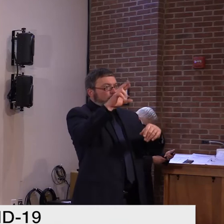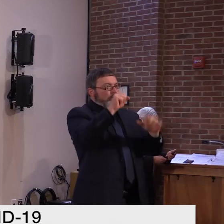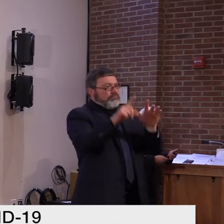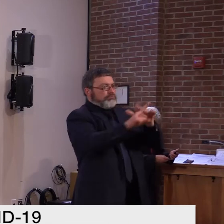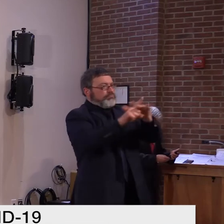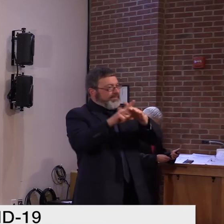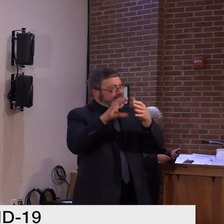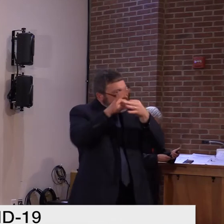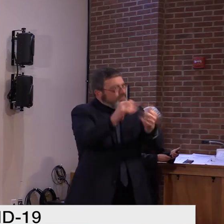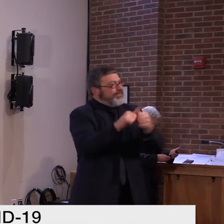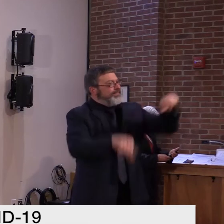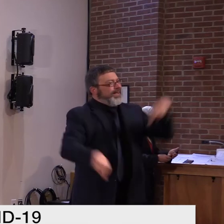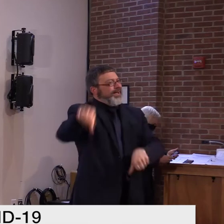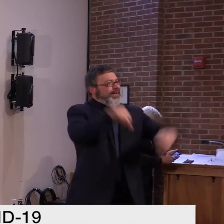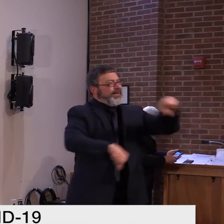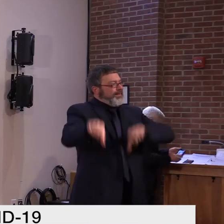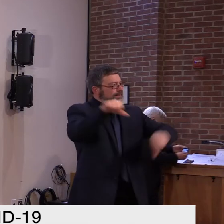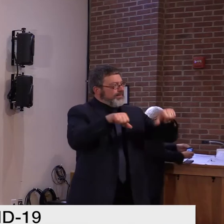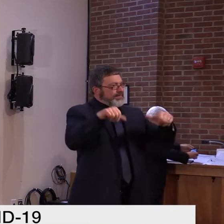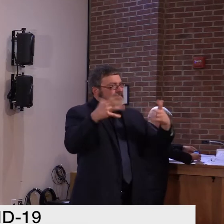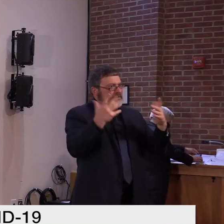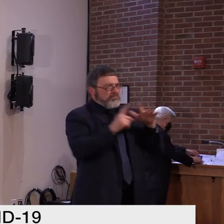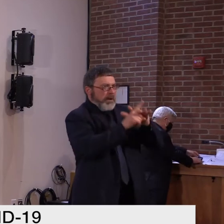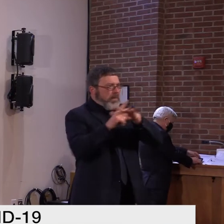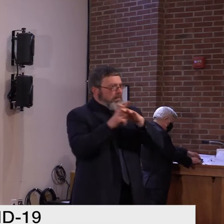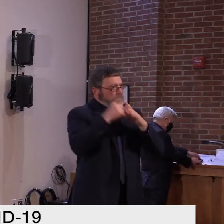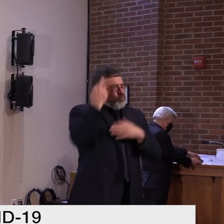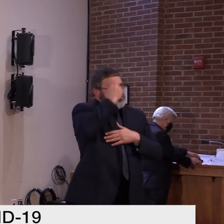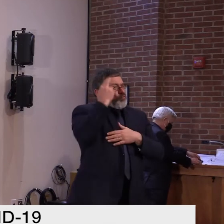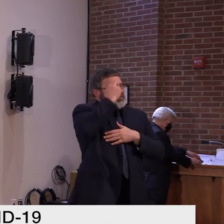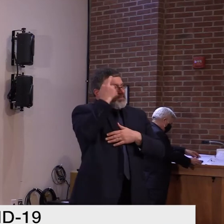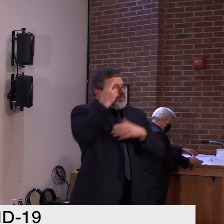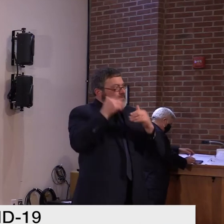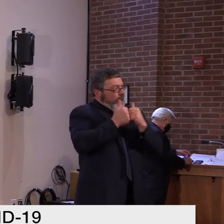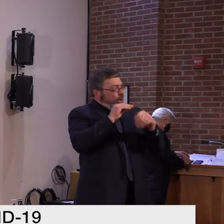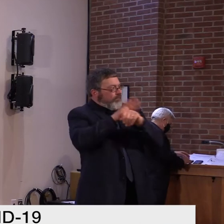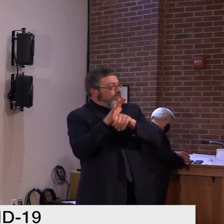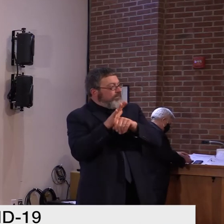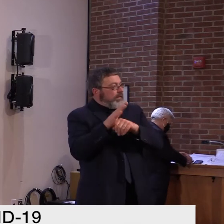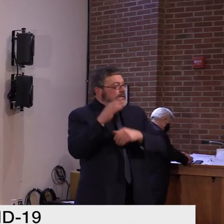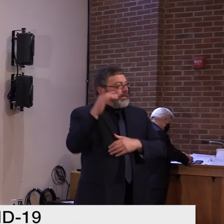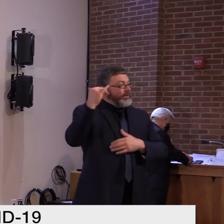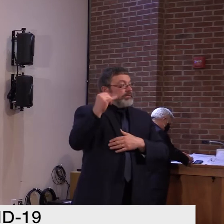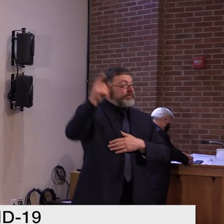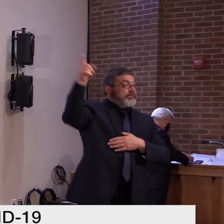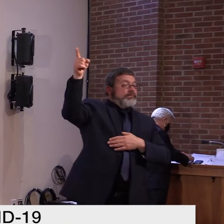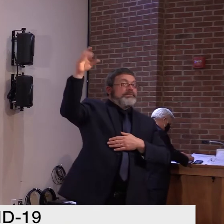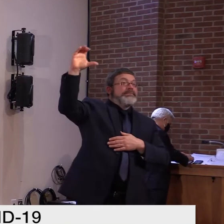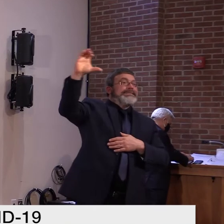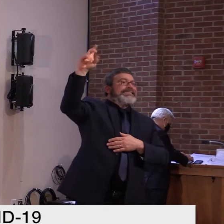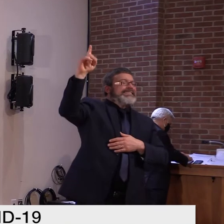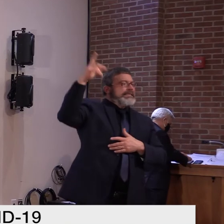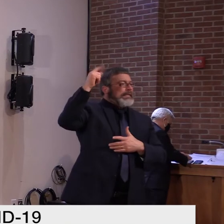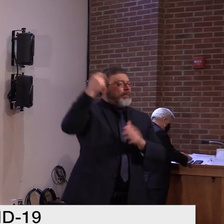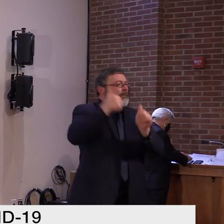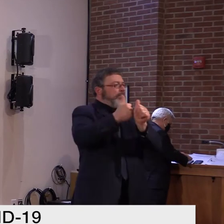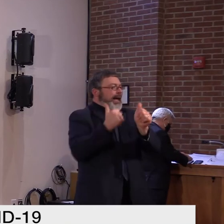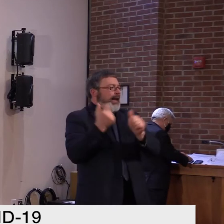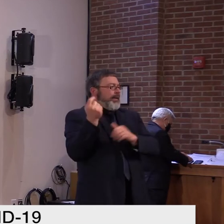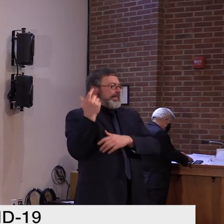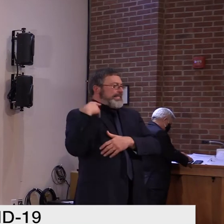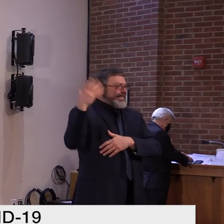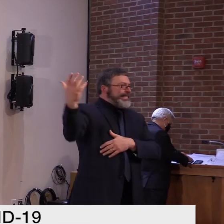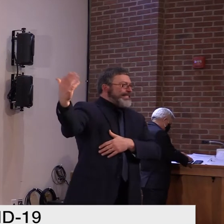again coming a little later to the table. But they're at the table is that they have basically